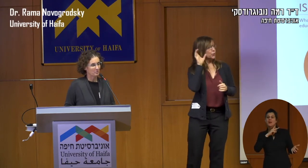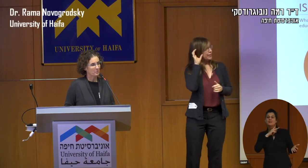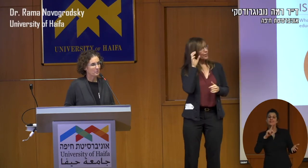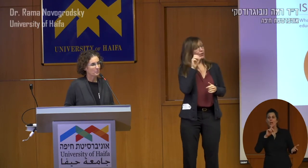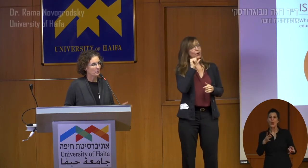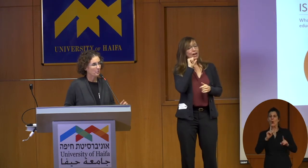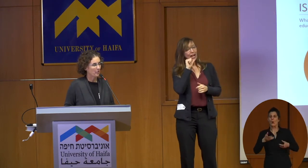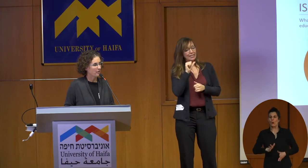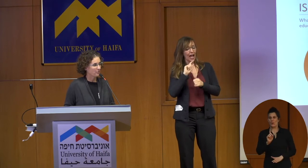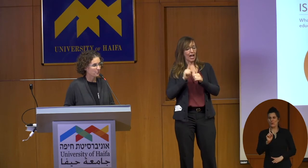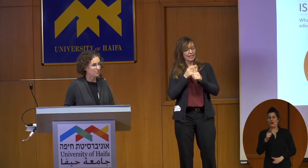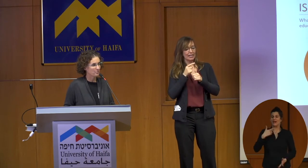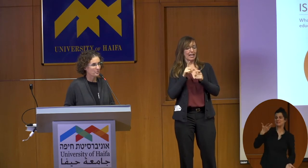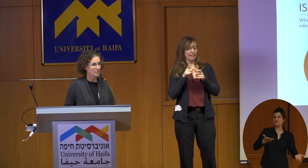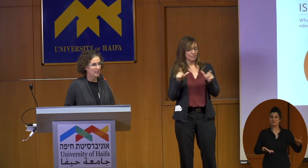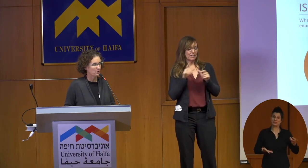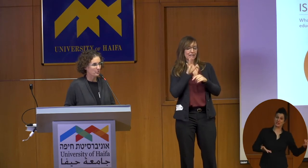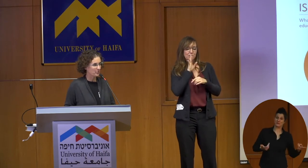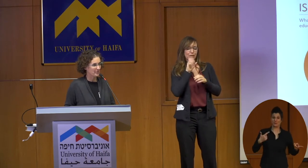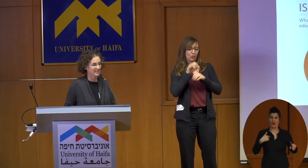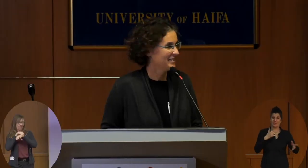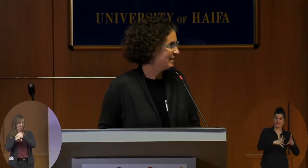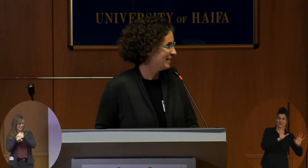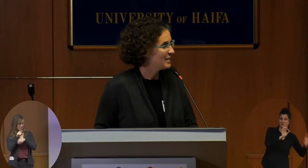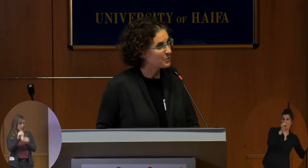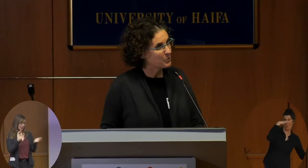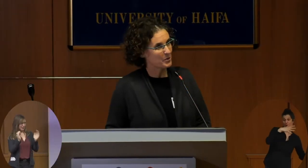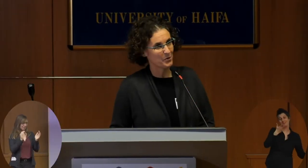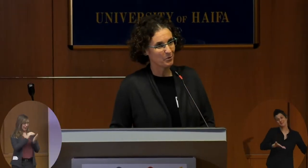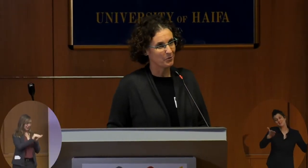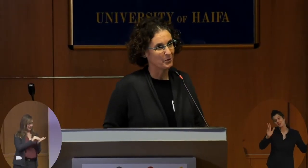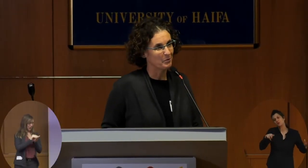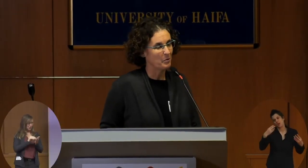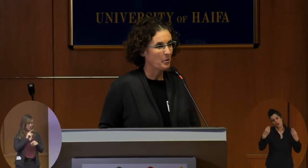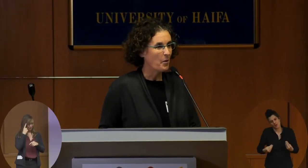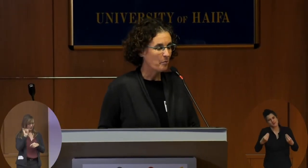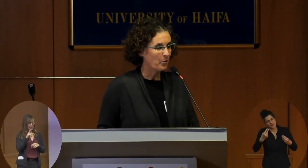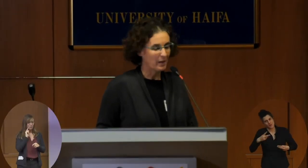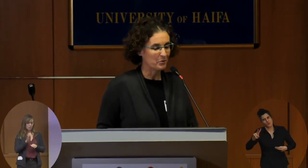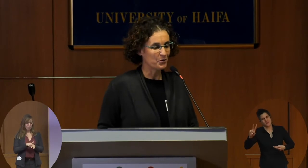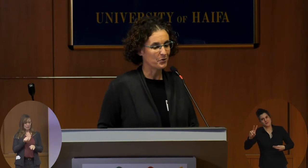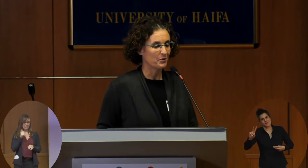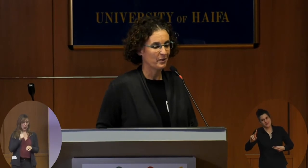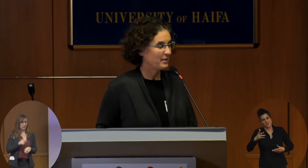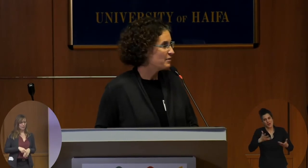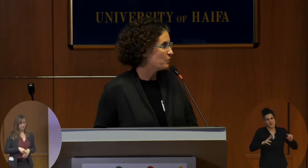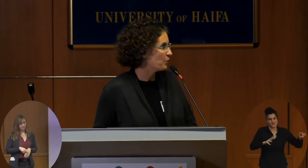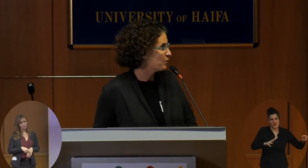compare the two communication modes. It's going to be slower for both languages, and easier for the